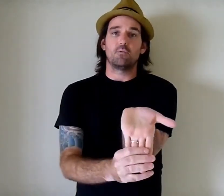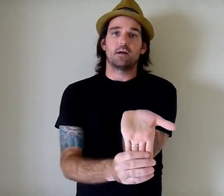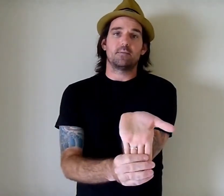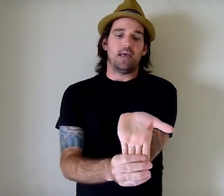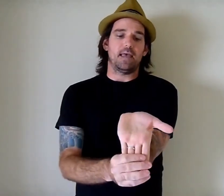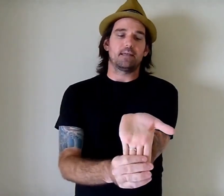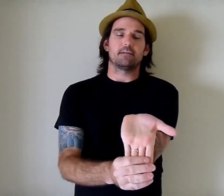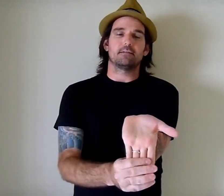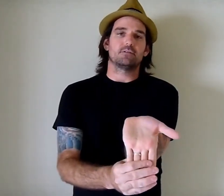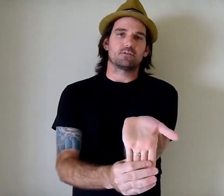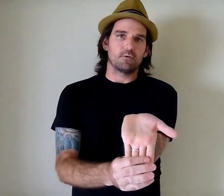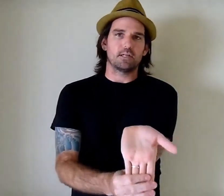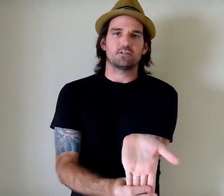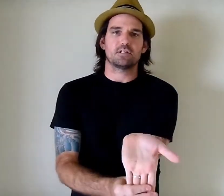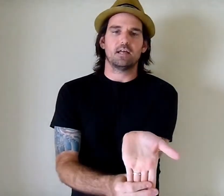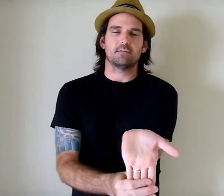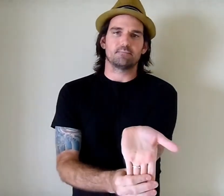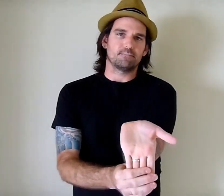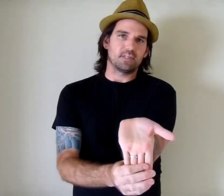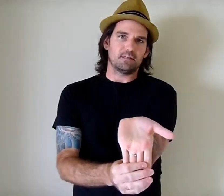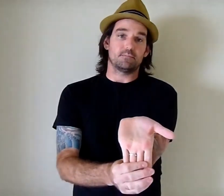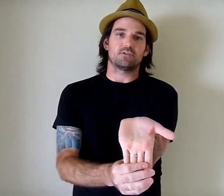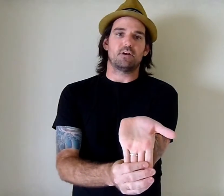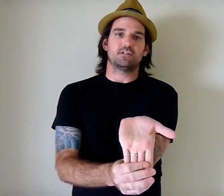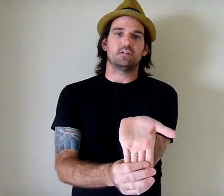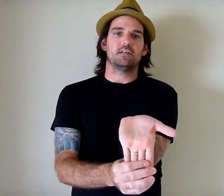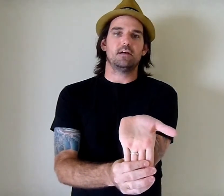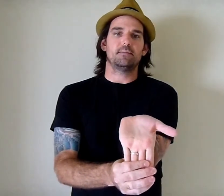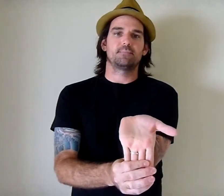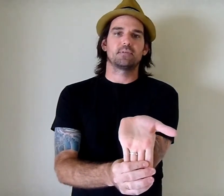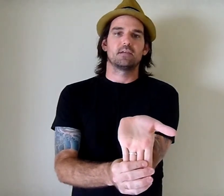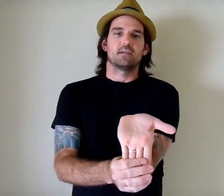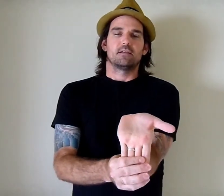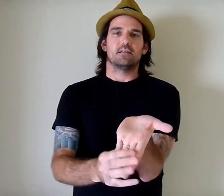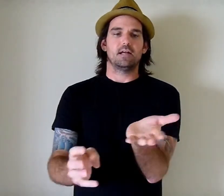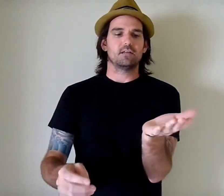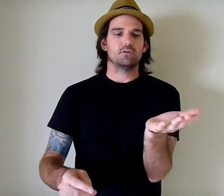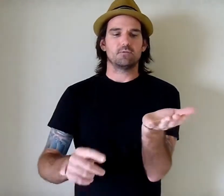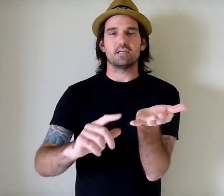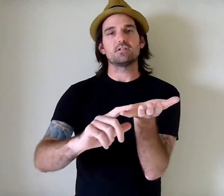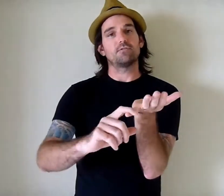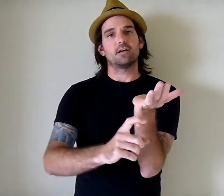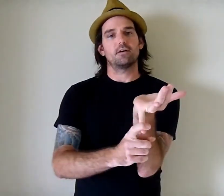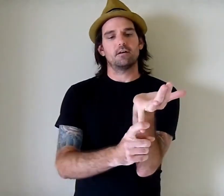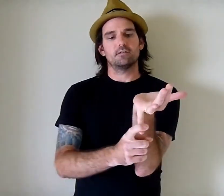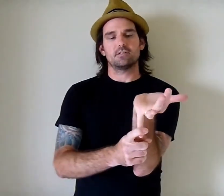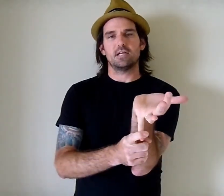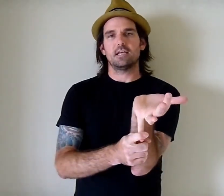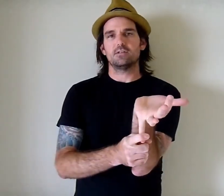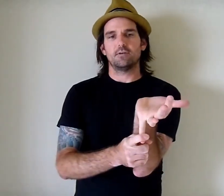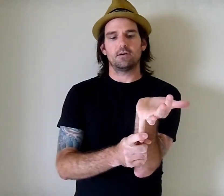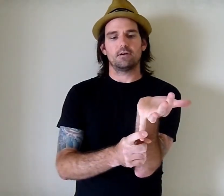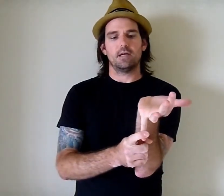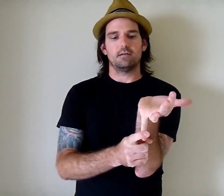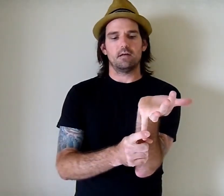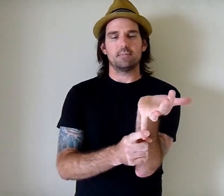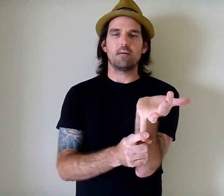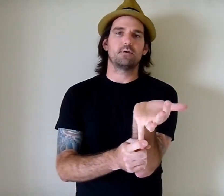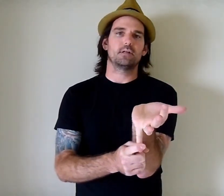don't want any pain. You just want to just kind of get some stretch into there. Then I can do it with each finger. Just take each finger and I'm not putting